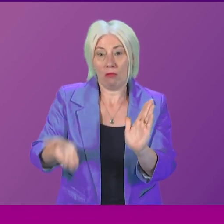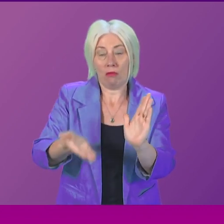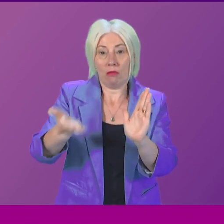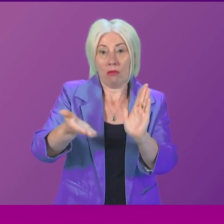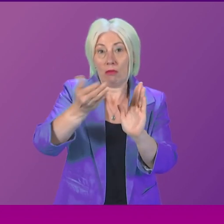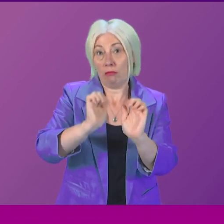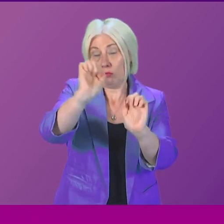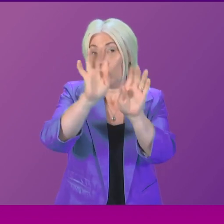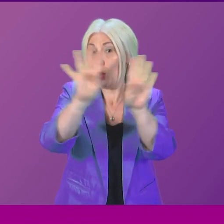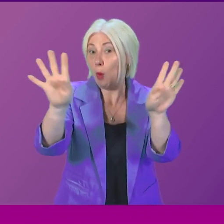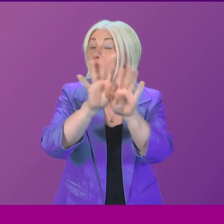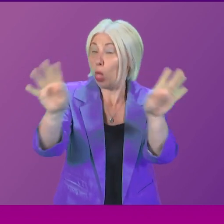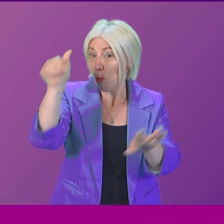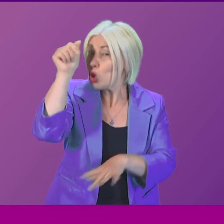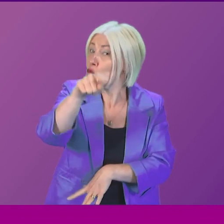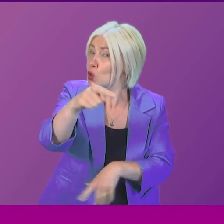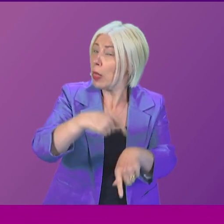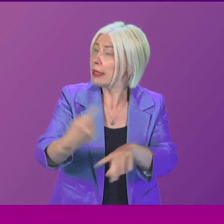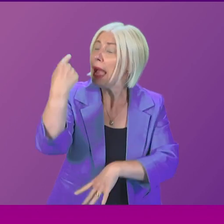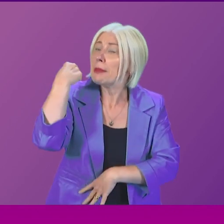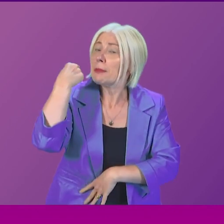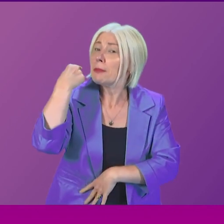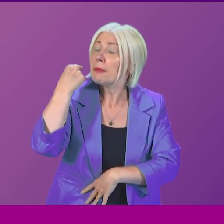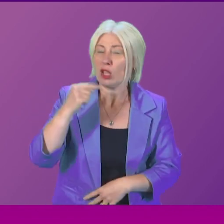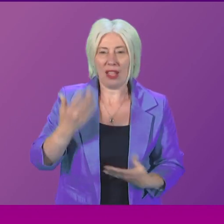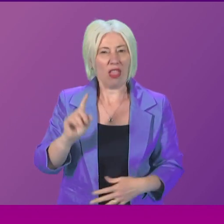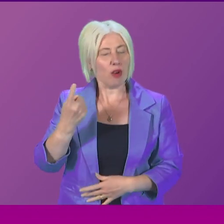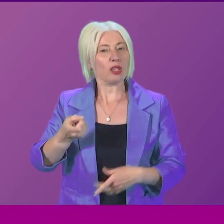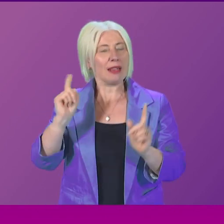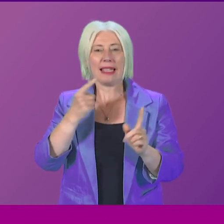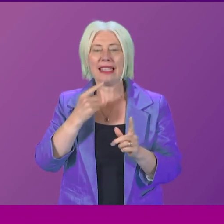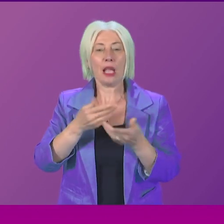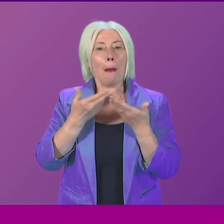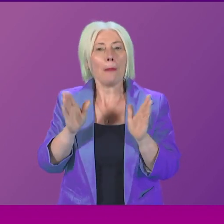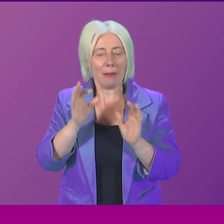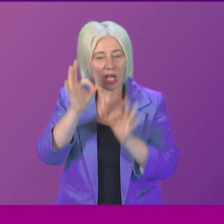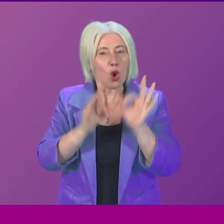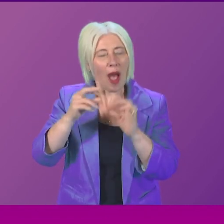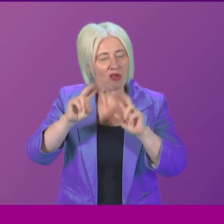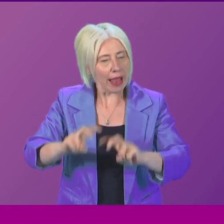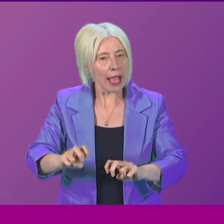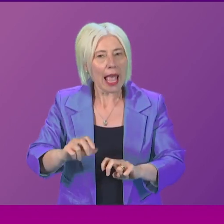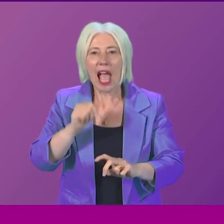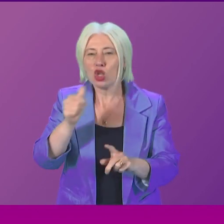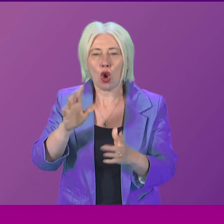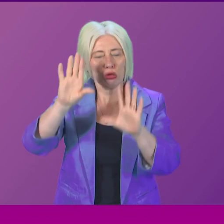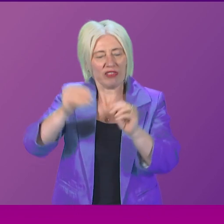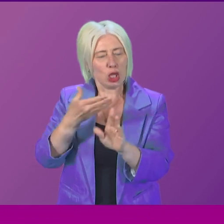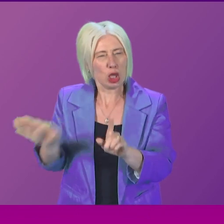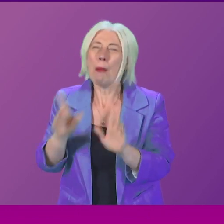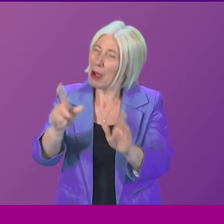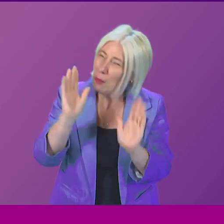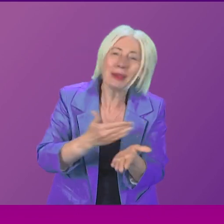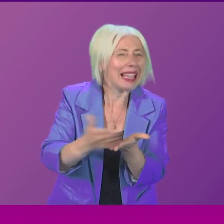the board. They knew about it. The First Minister is saying that a public inquiry is not off the table, but he needs to be clearer.